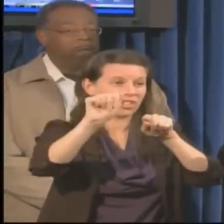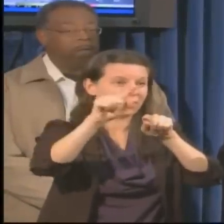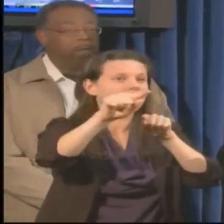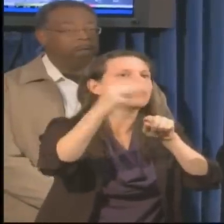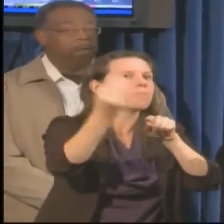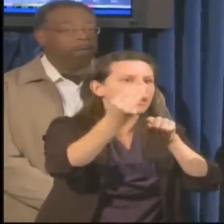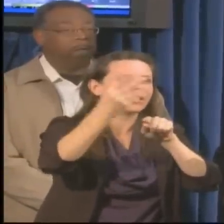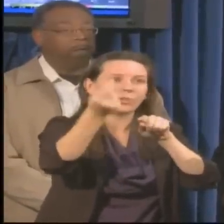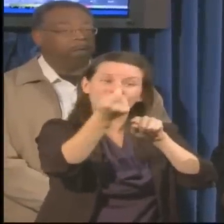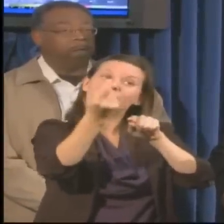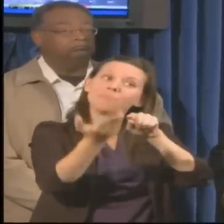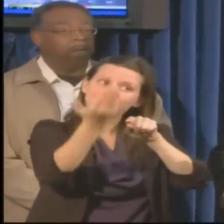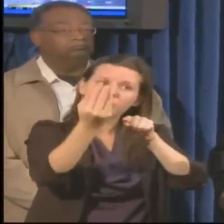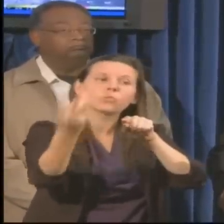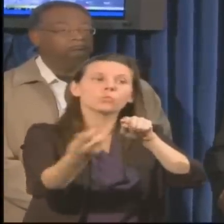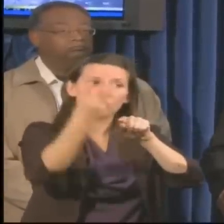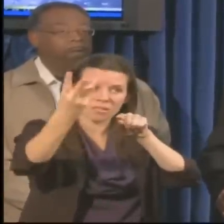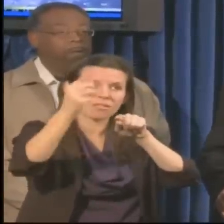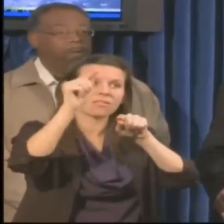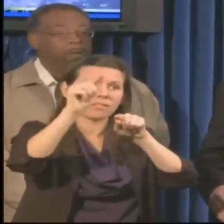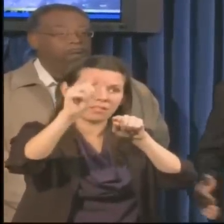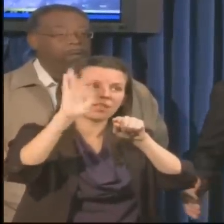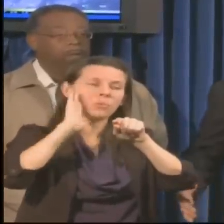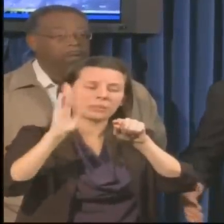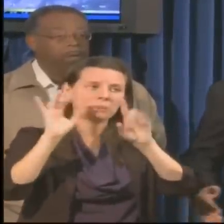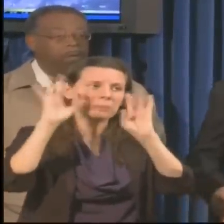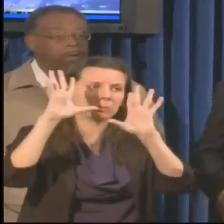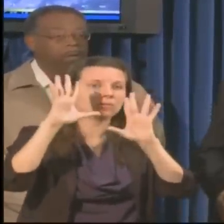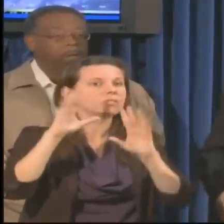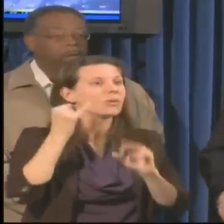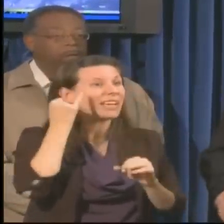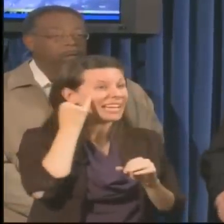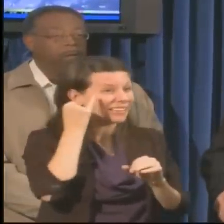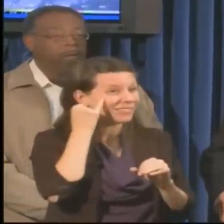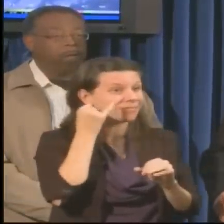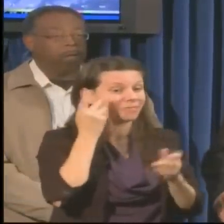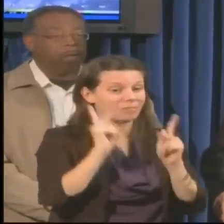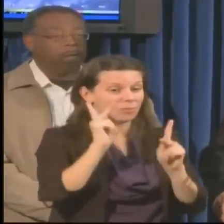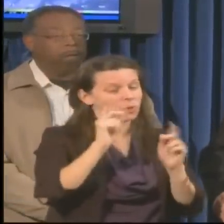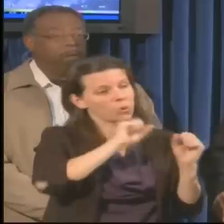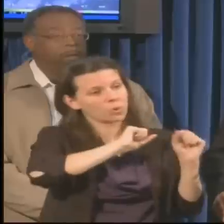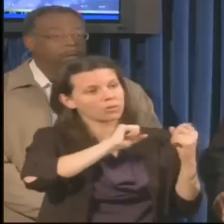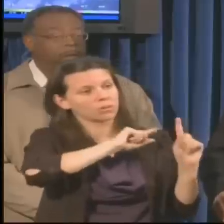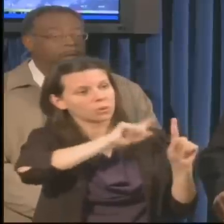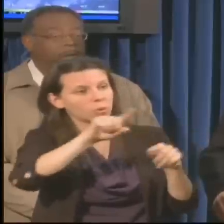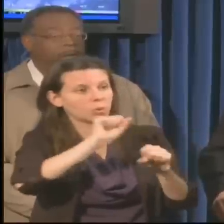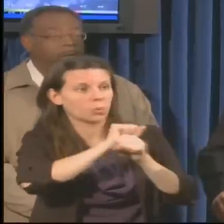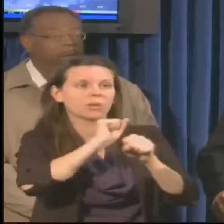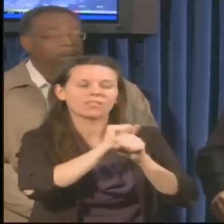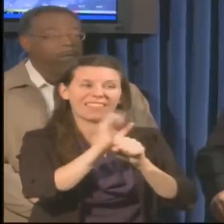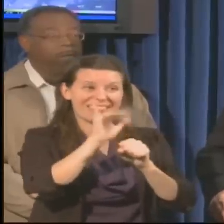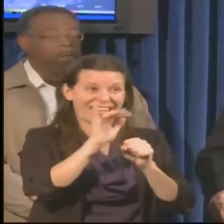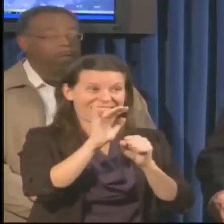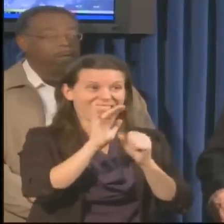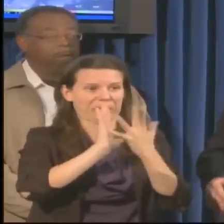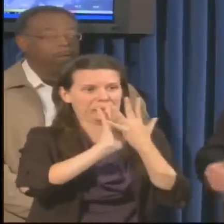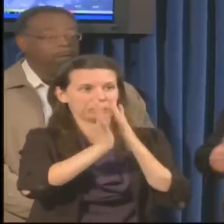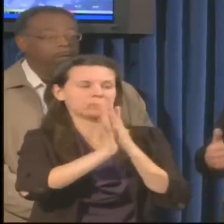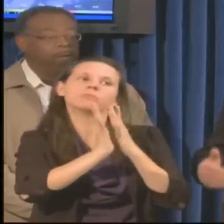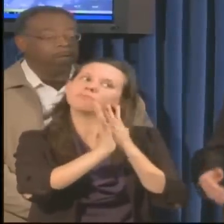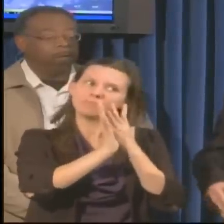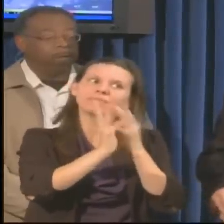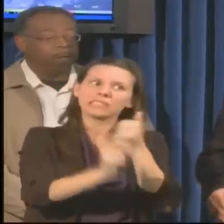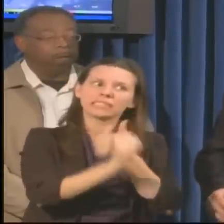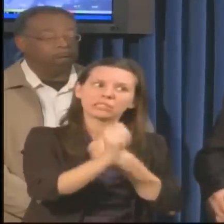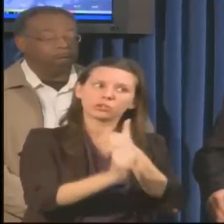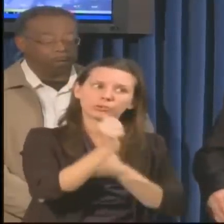Tuesday, and even into Wednesday. So if people are going to work, rush hour is going to be a dangerous time. Secondly, that there